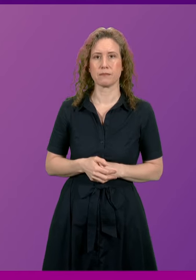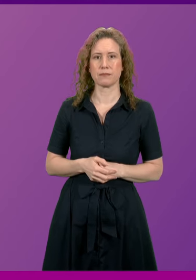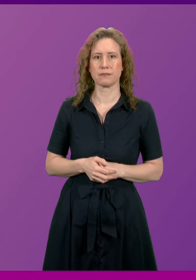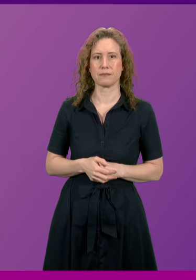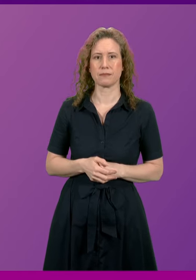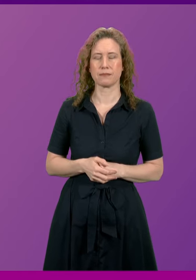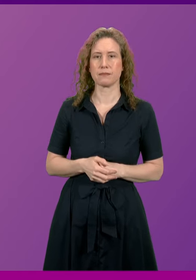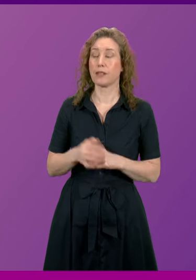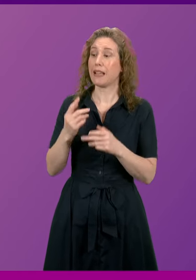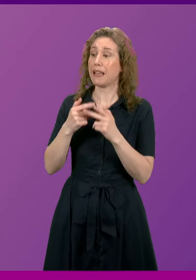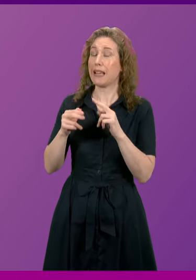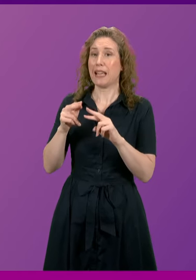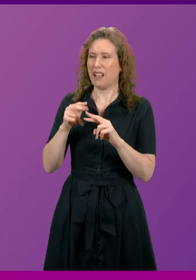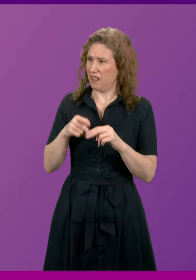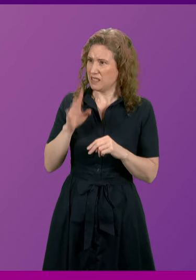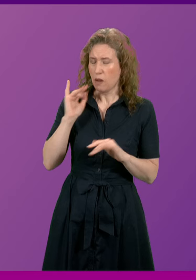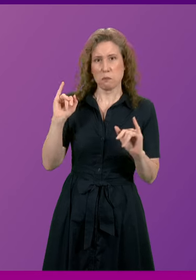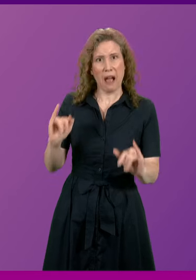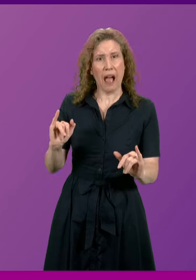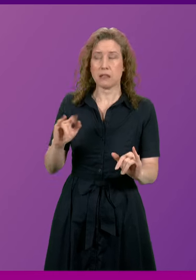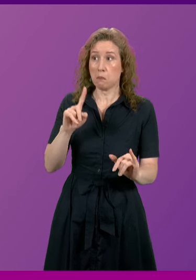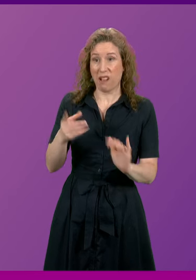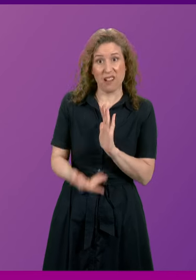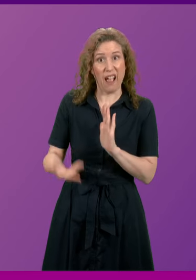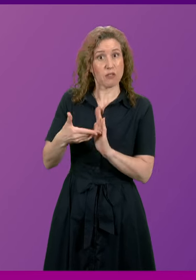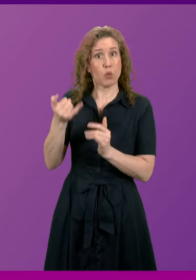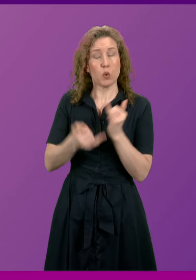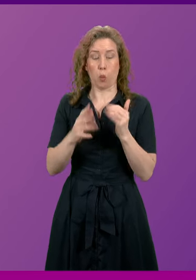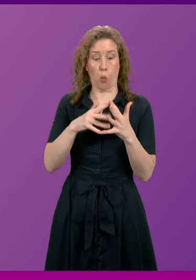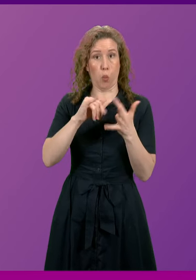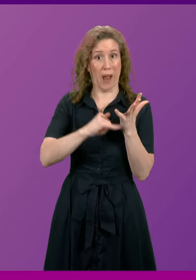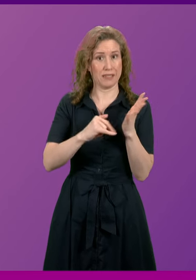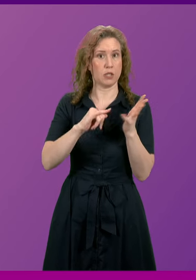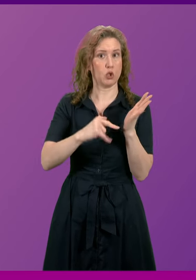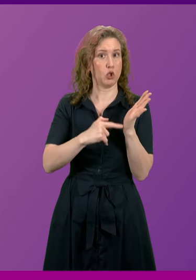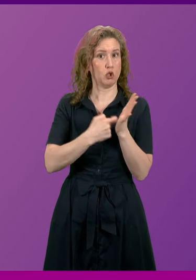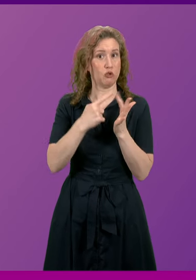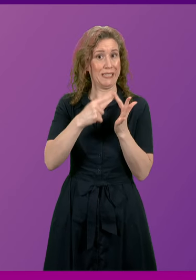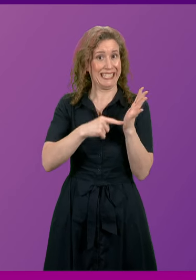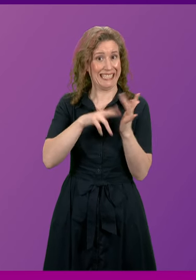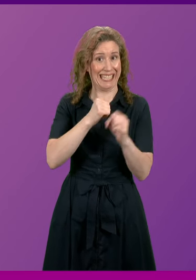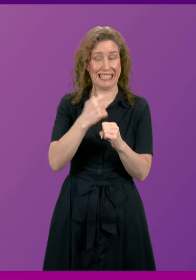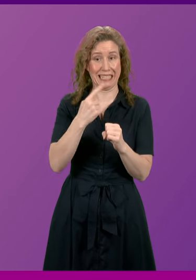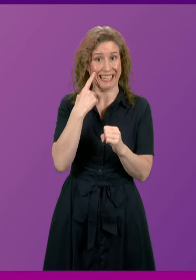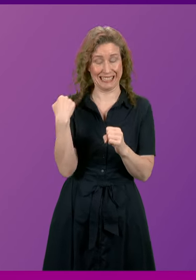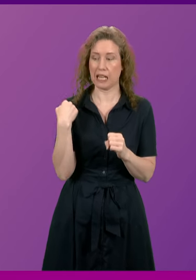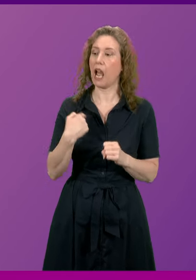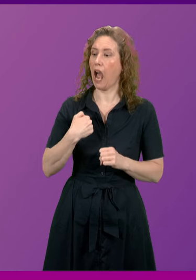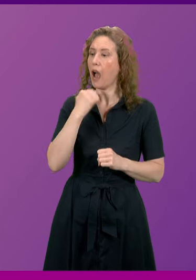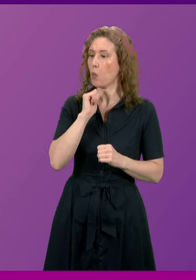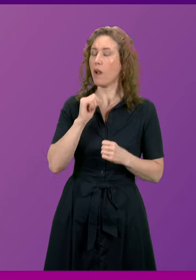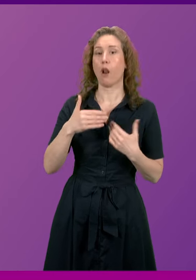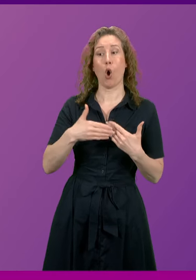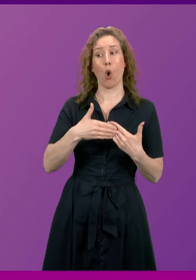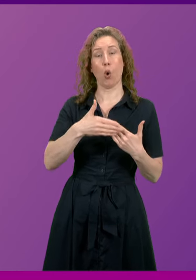And if that wasn't bad enough Wes Streeting said yesterday that he will hold the door wide